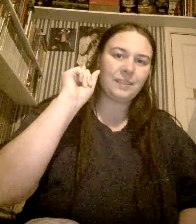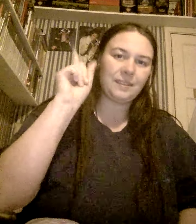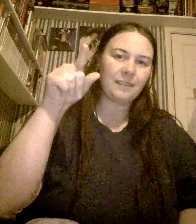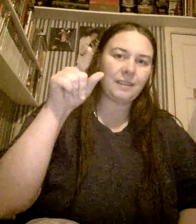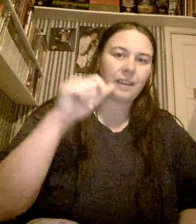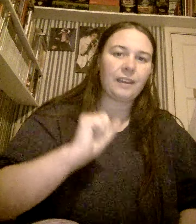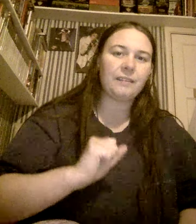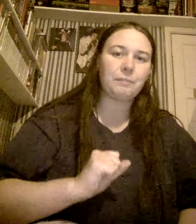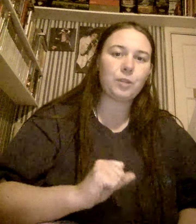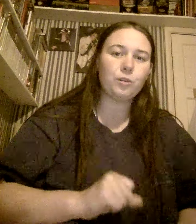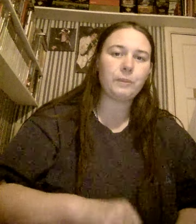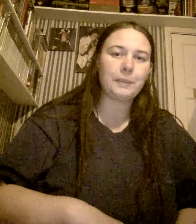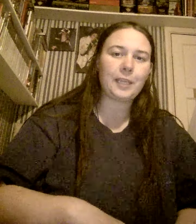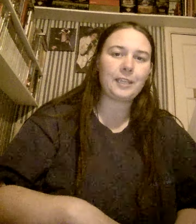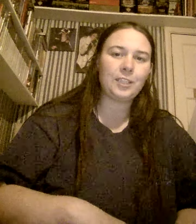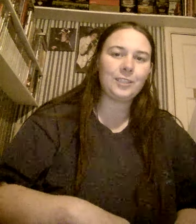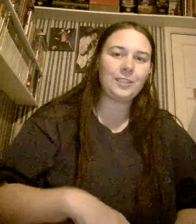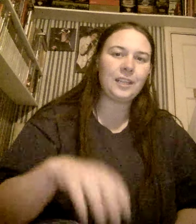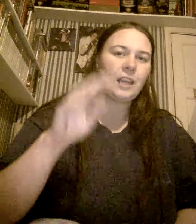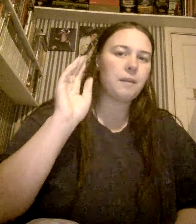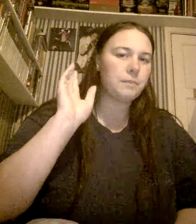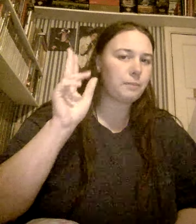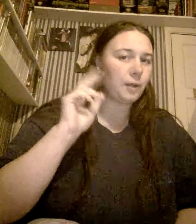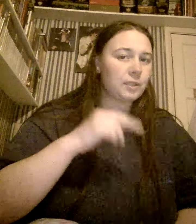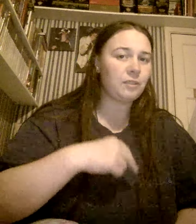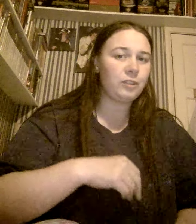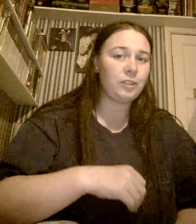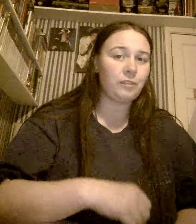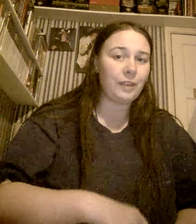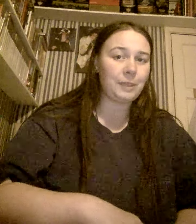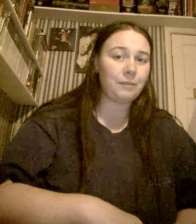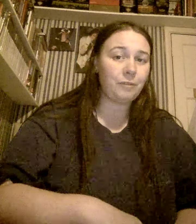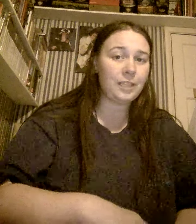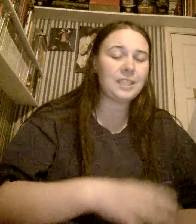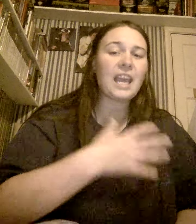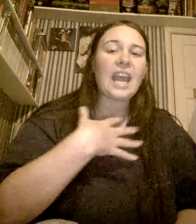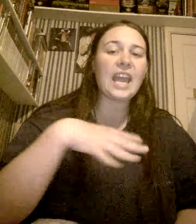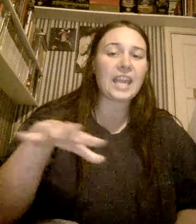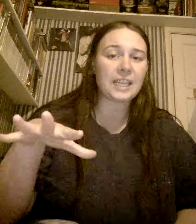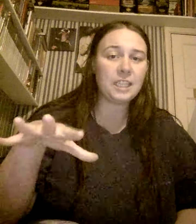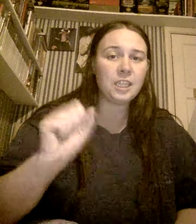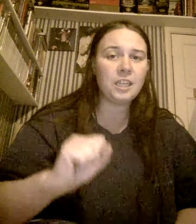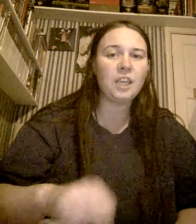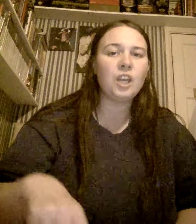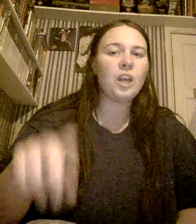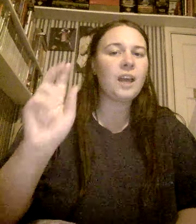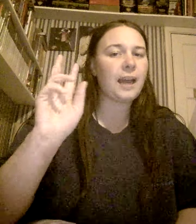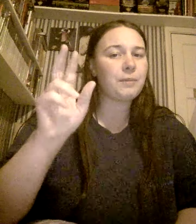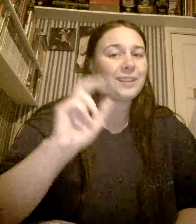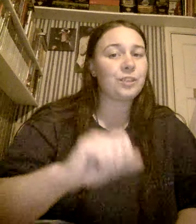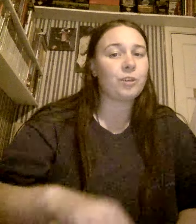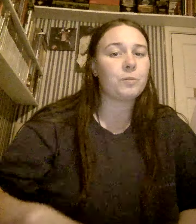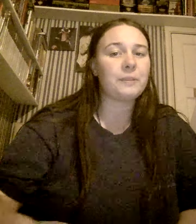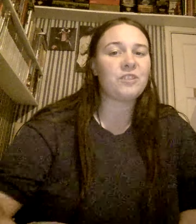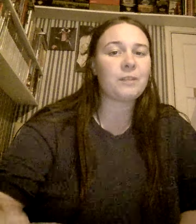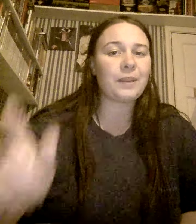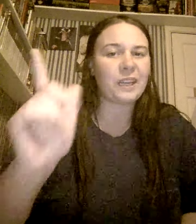Just be cool, be patient, be positive to your family and friends. And Am I Hedgehog will be right back.